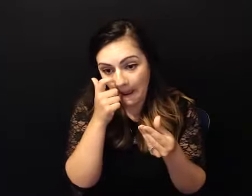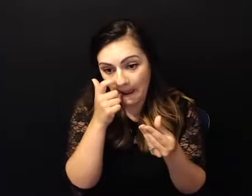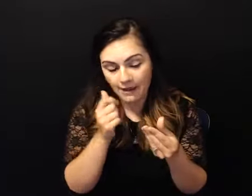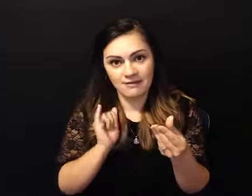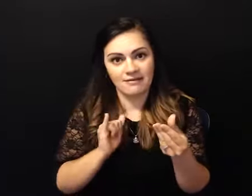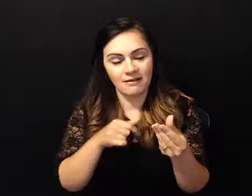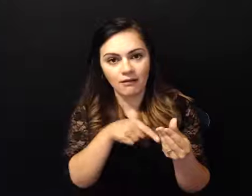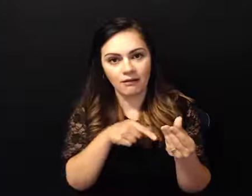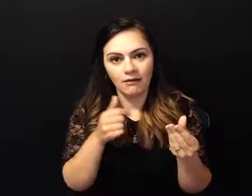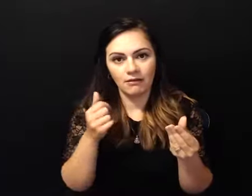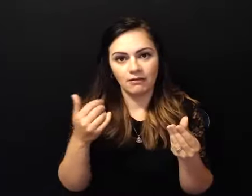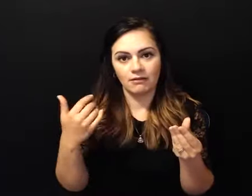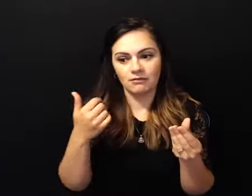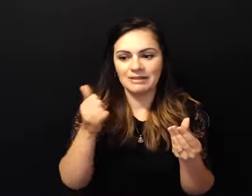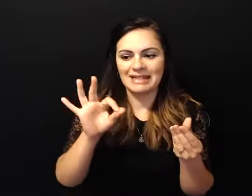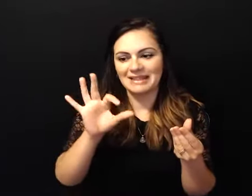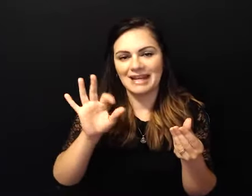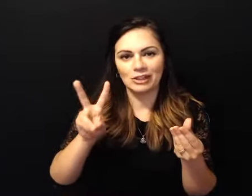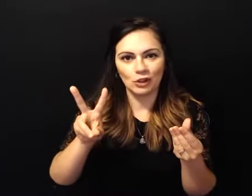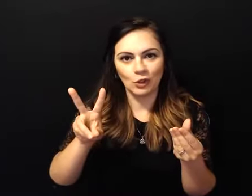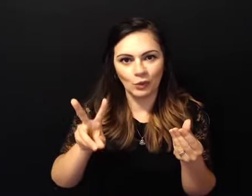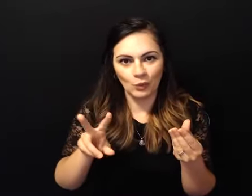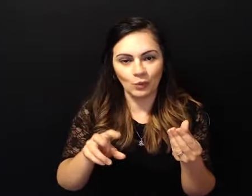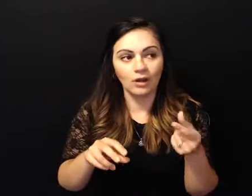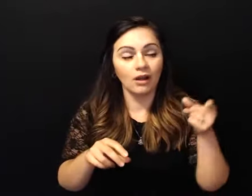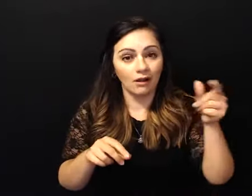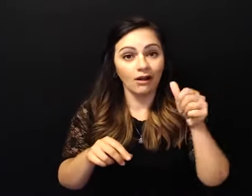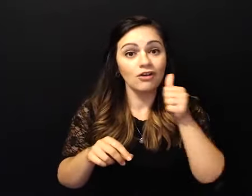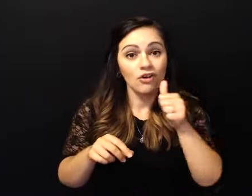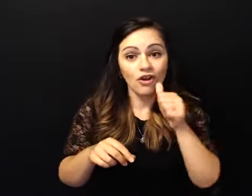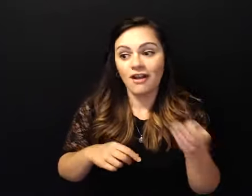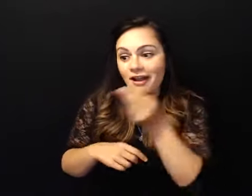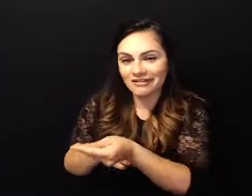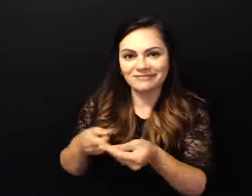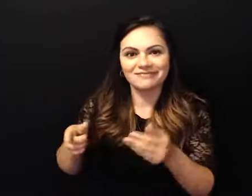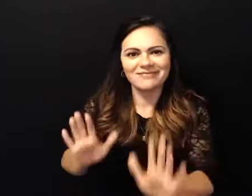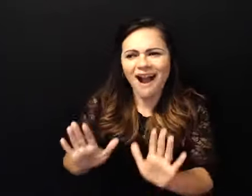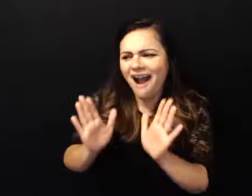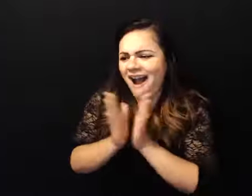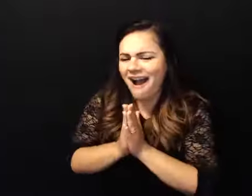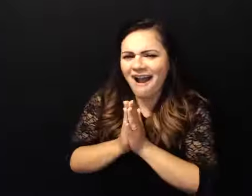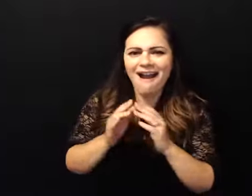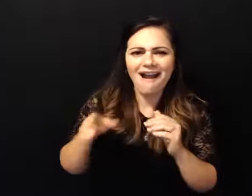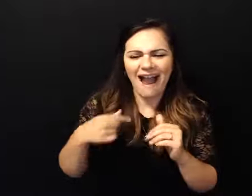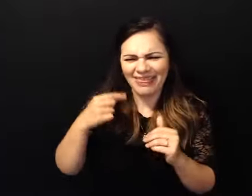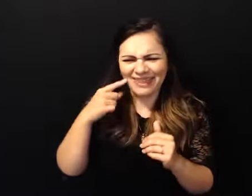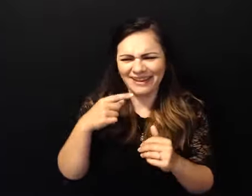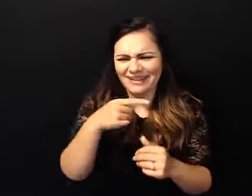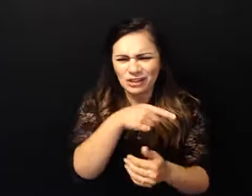and uh she sat it down and she said oh this is so great like i think it had my name in the front of it i don't know i've lost the front cover of my front